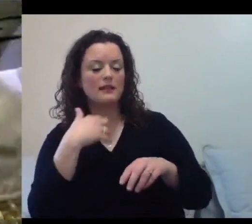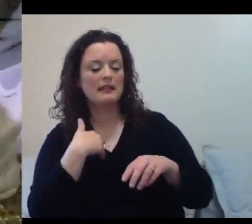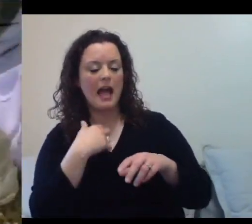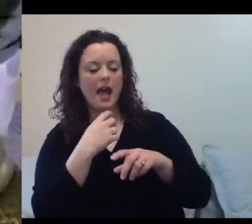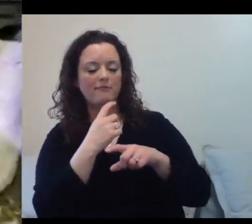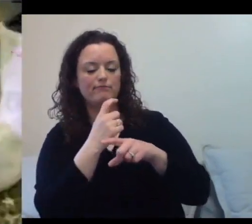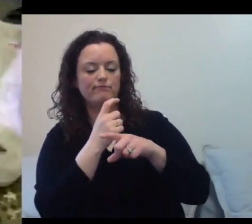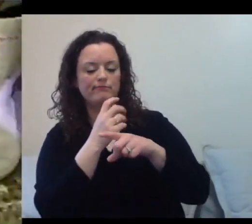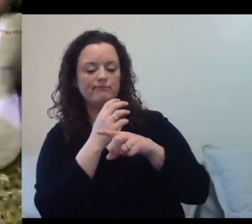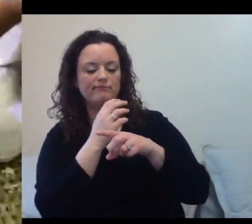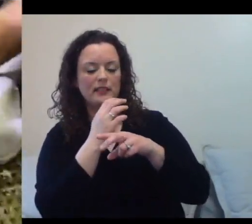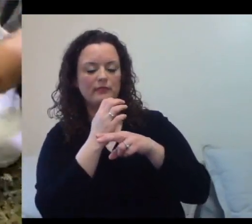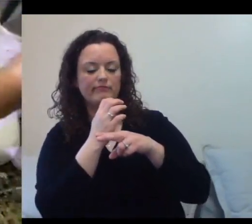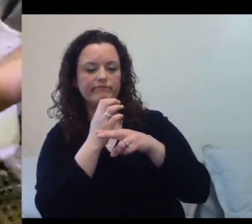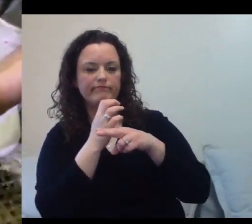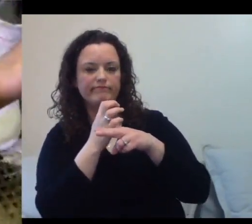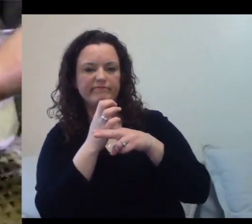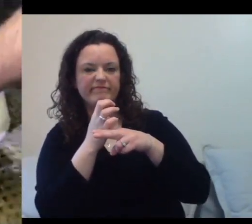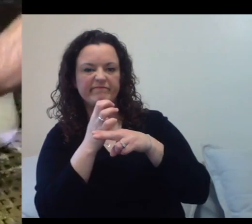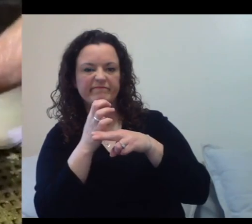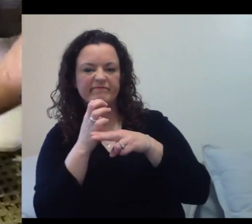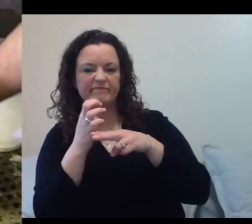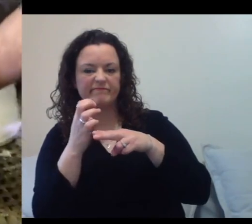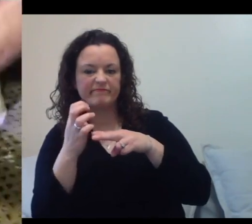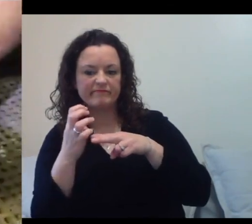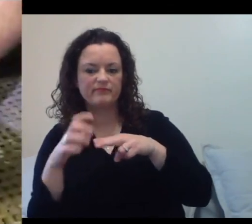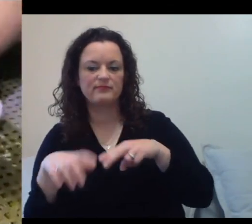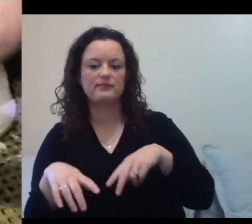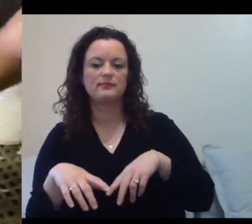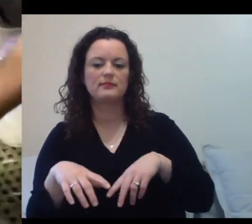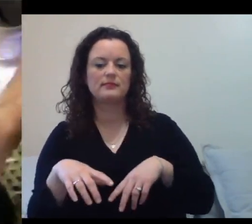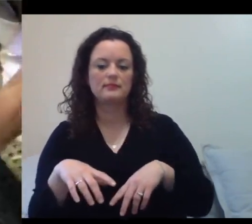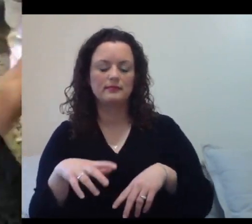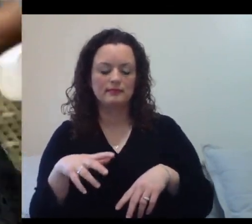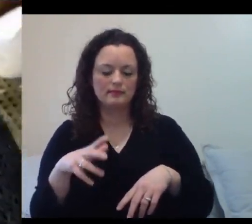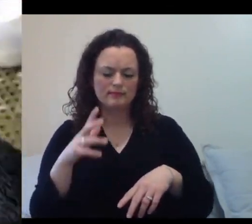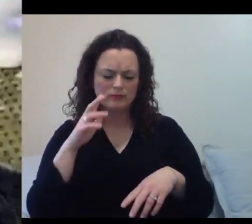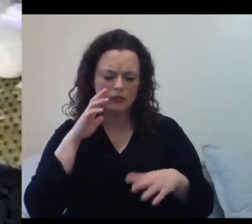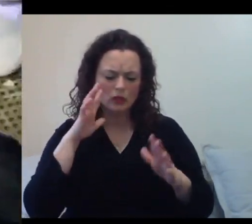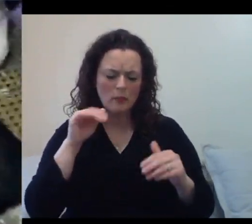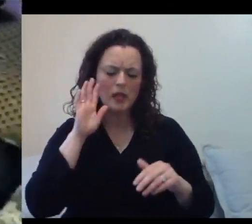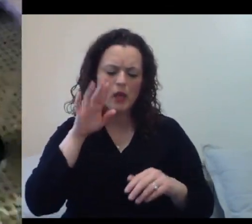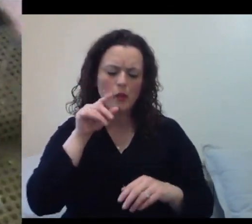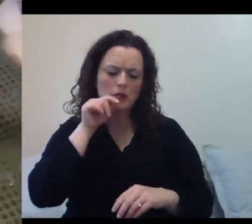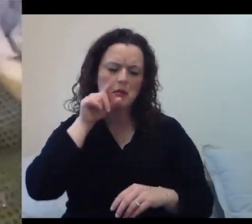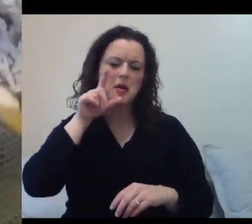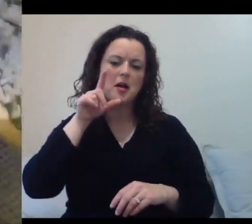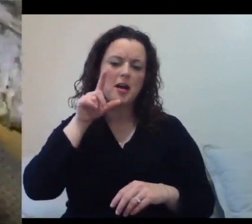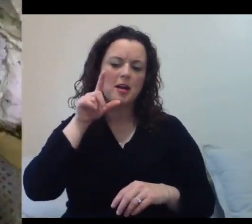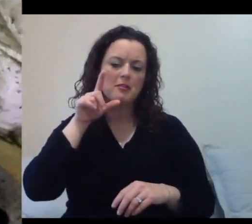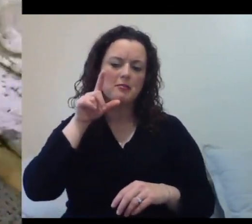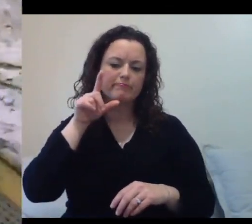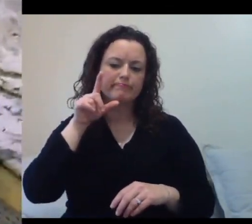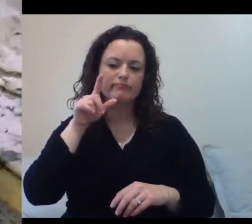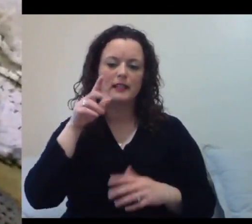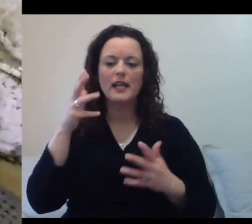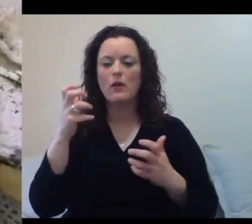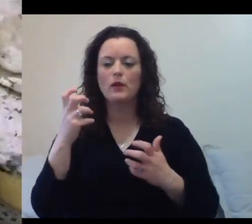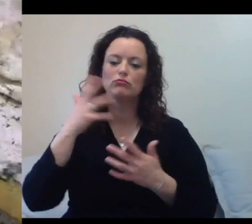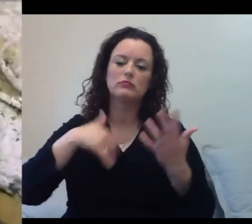So the cool thing with their tongues, I was hoping he would kind of open his mouth a little bit. He just wants to kind of hang out with us. He just wants to breathe my leg. That's fine.